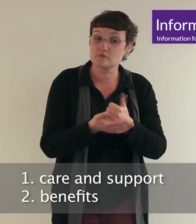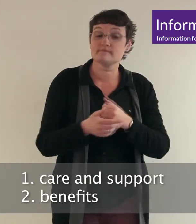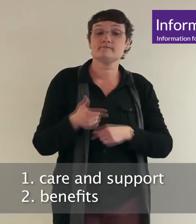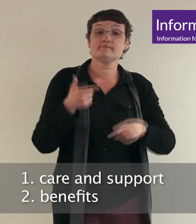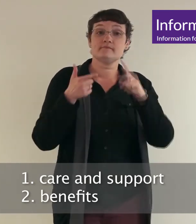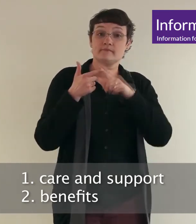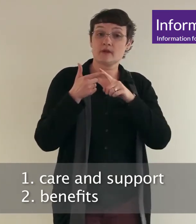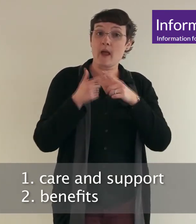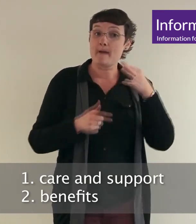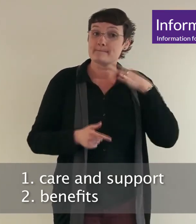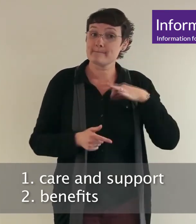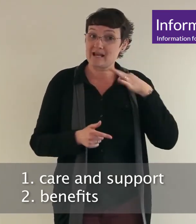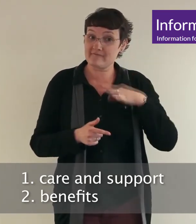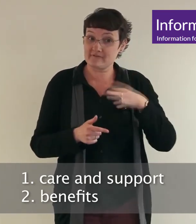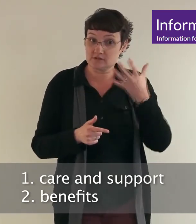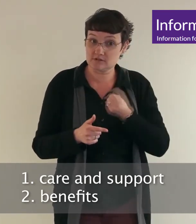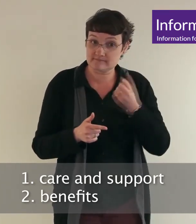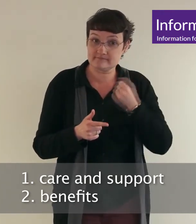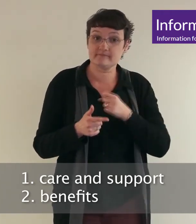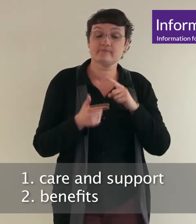services and much, much more.